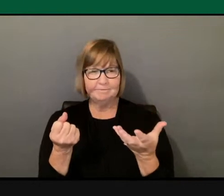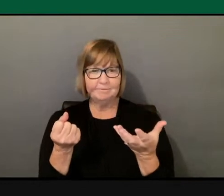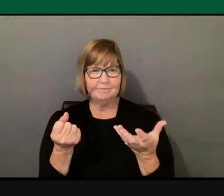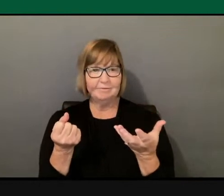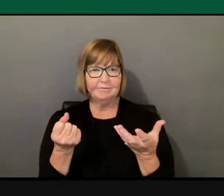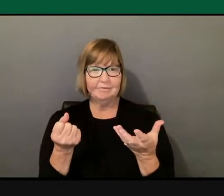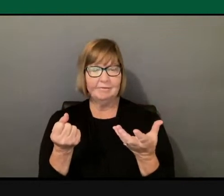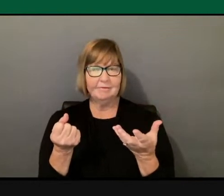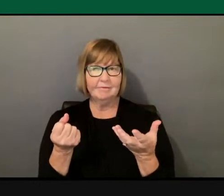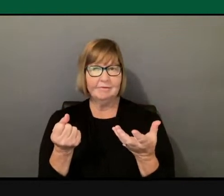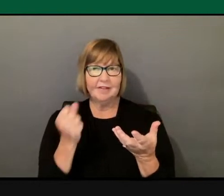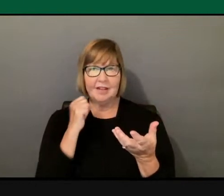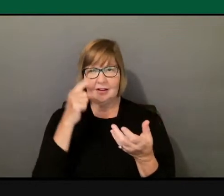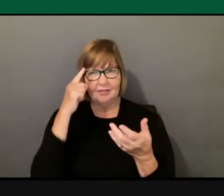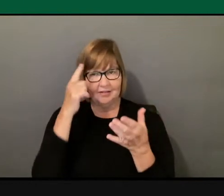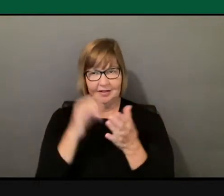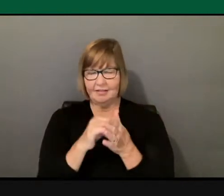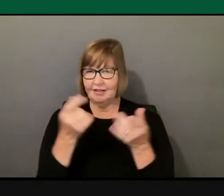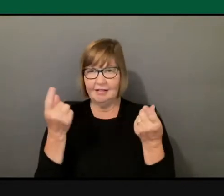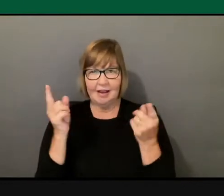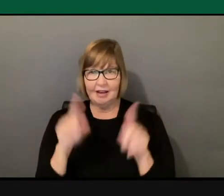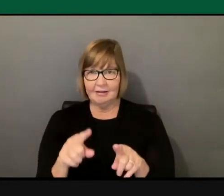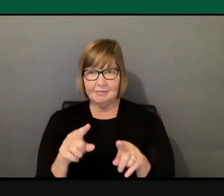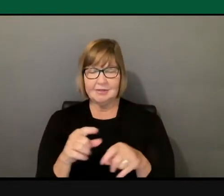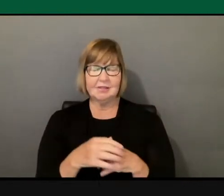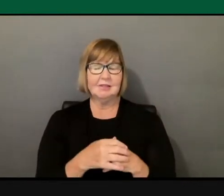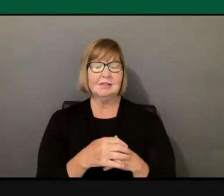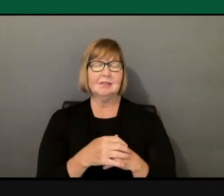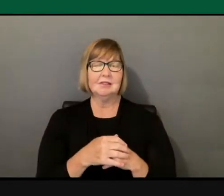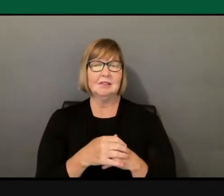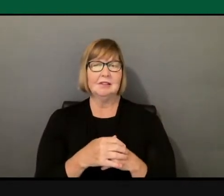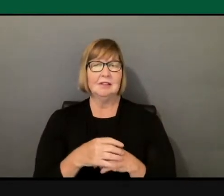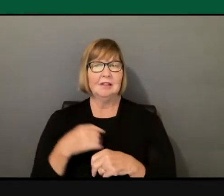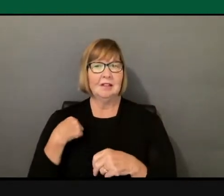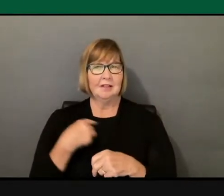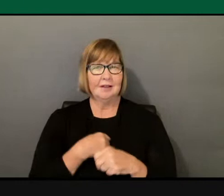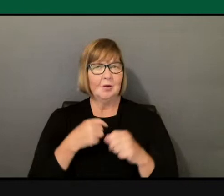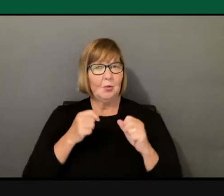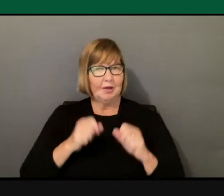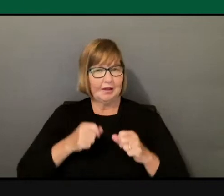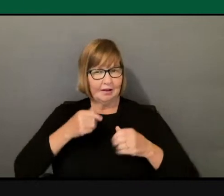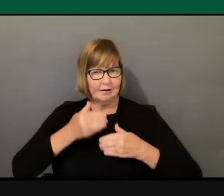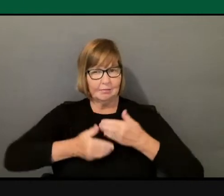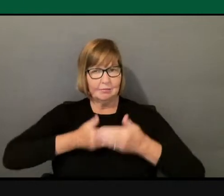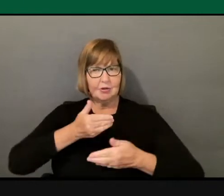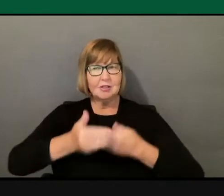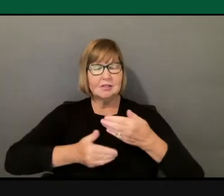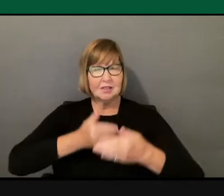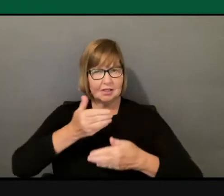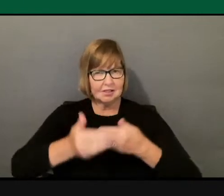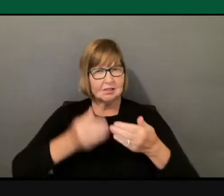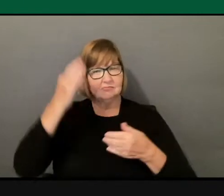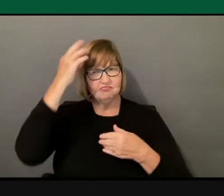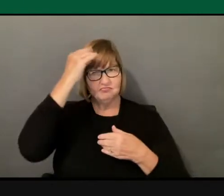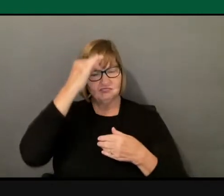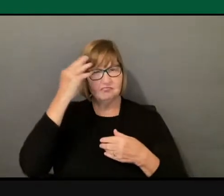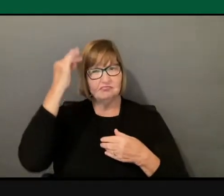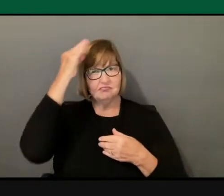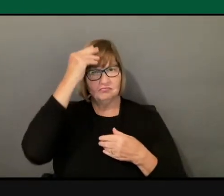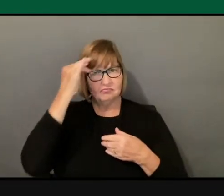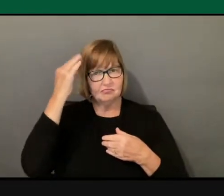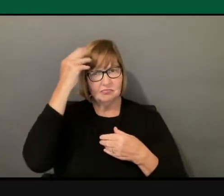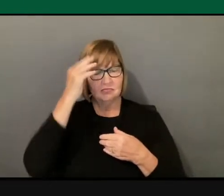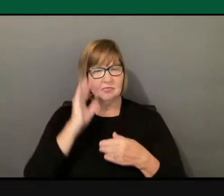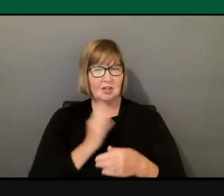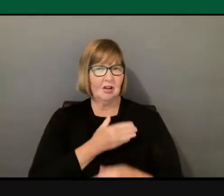we can process what we've experienced